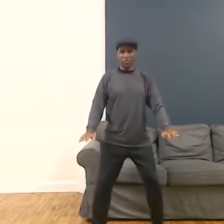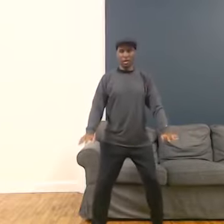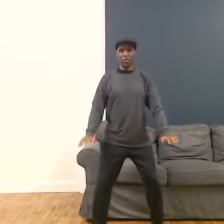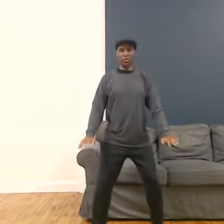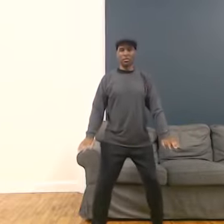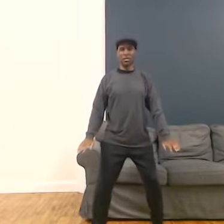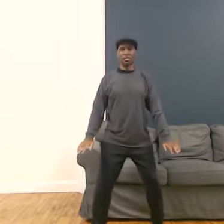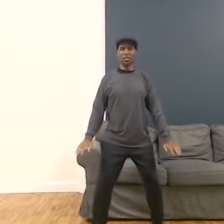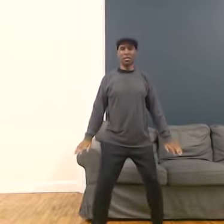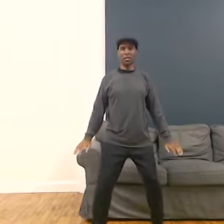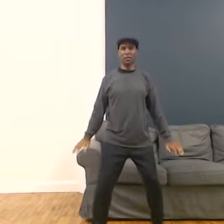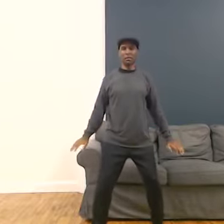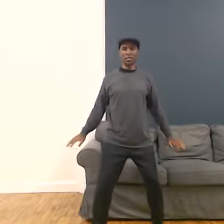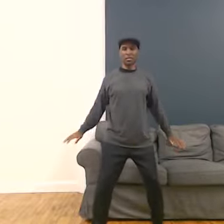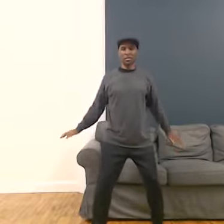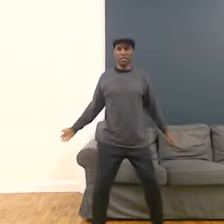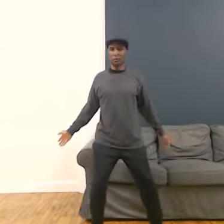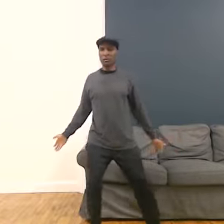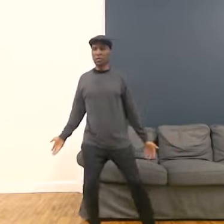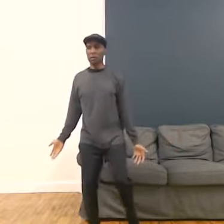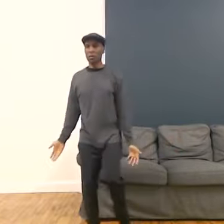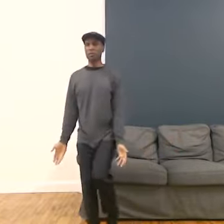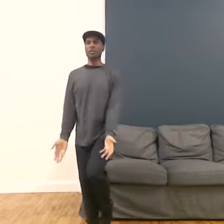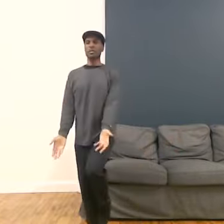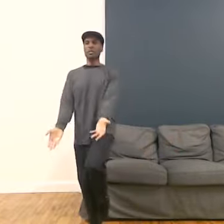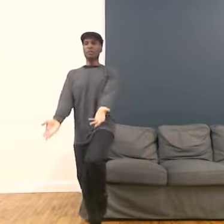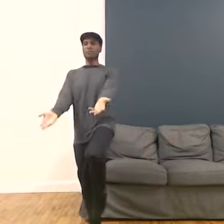Maybe you just want to stay in one position and move the arms up and down.